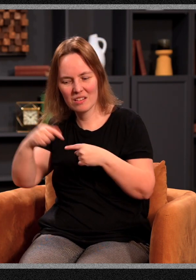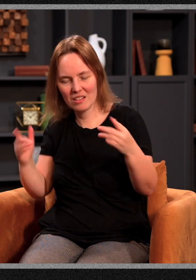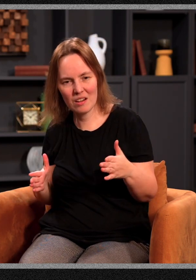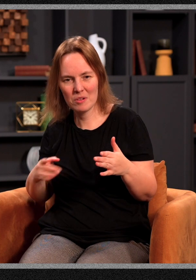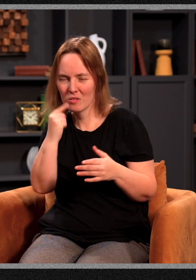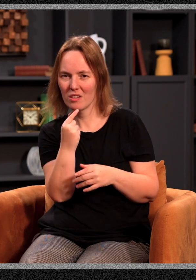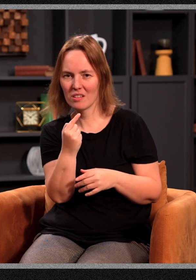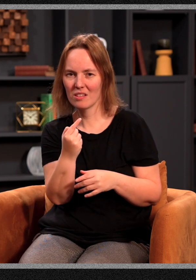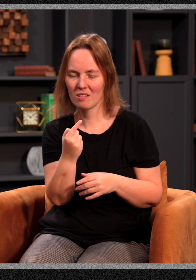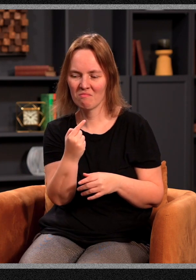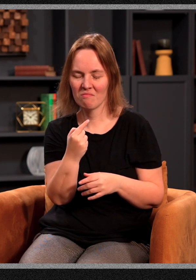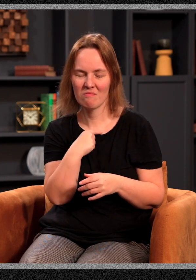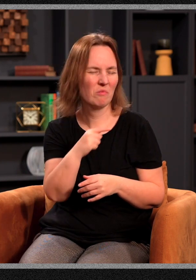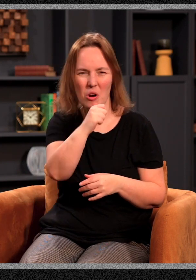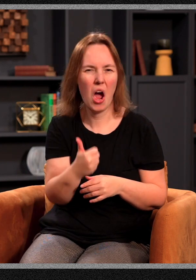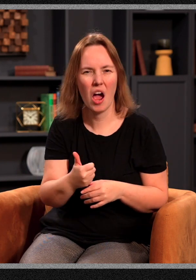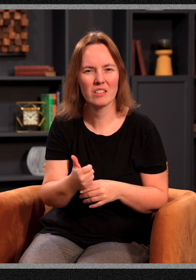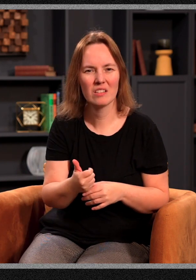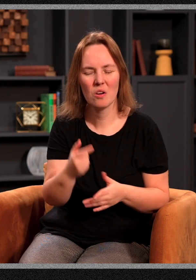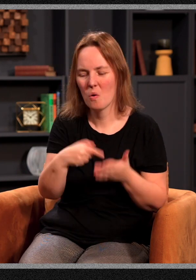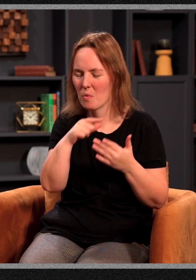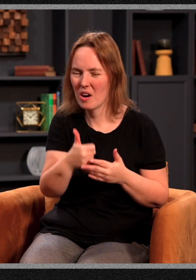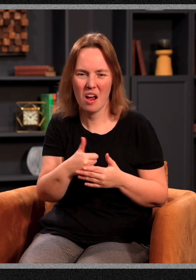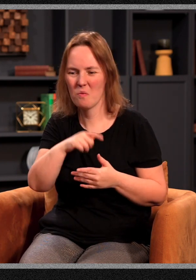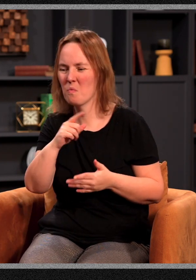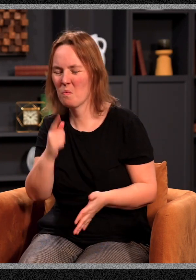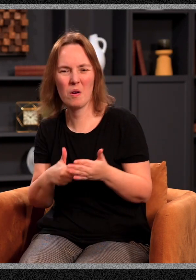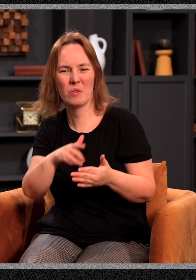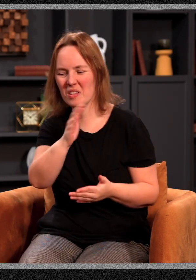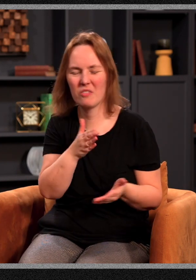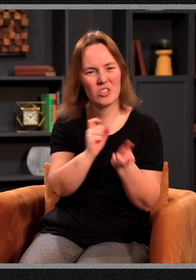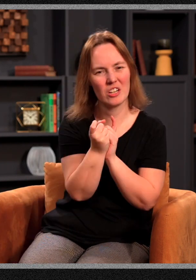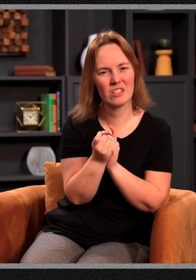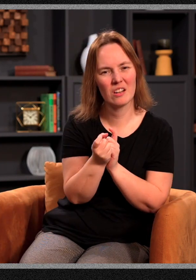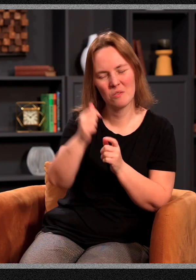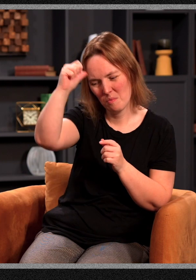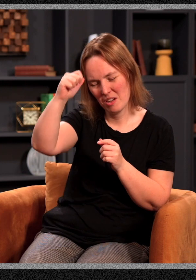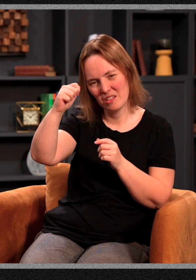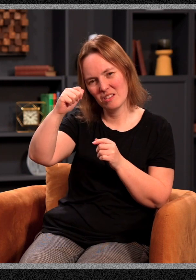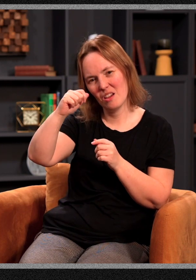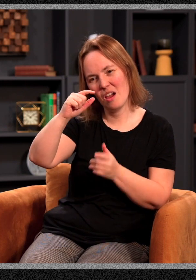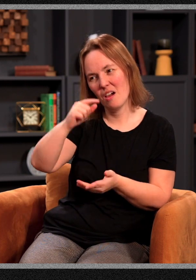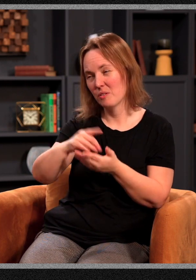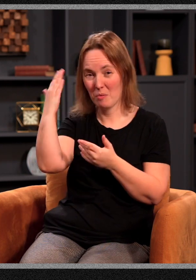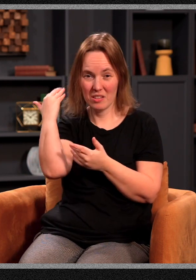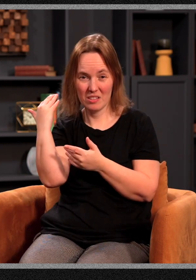who tells us what we aren't, who tells us what will never change, who reminds us of what has been in the past and therefore that